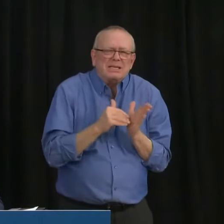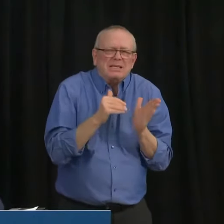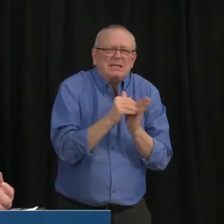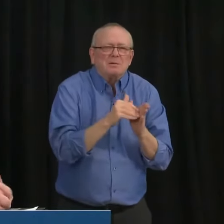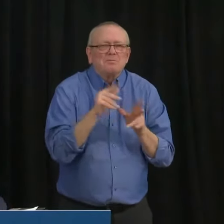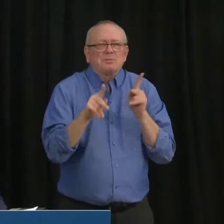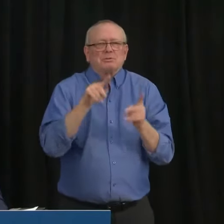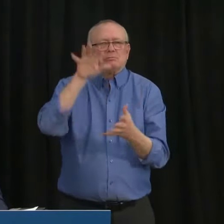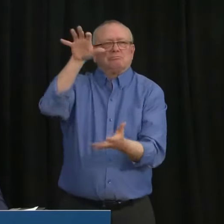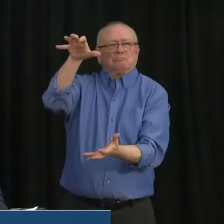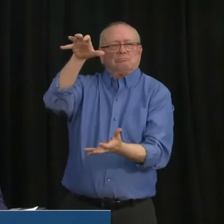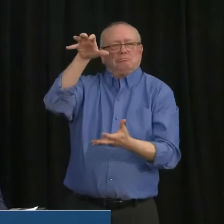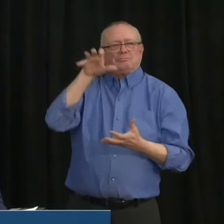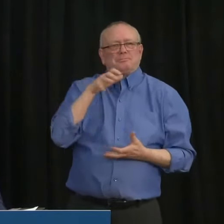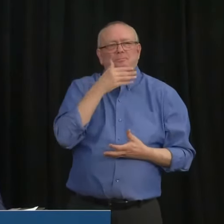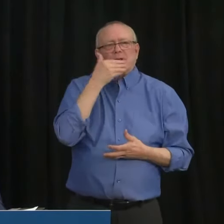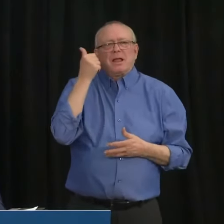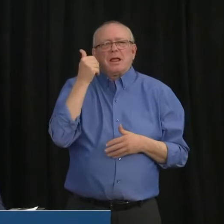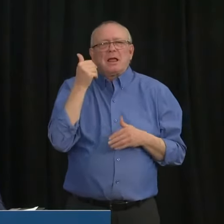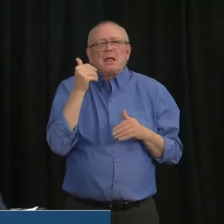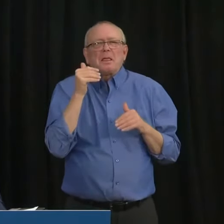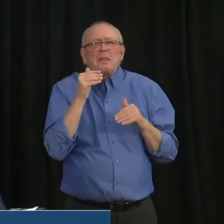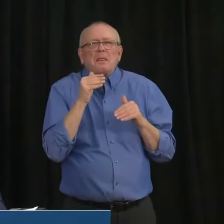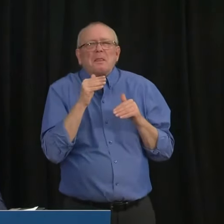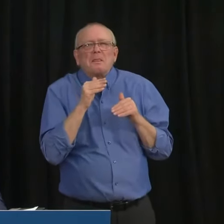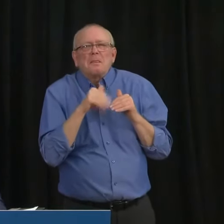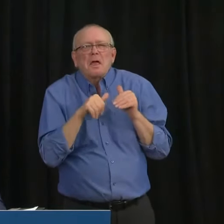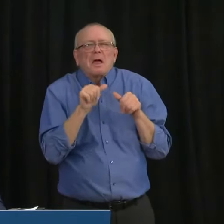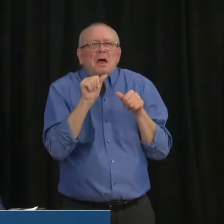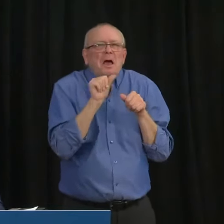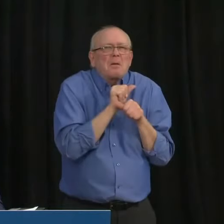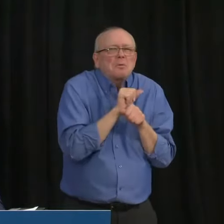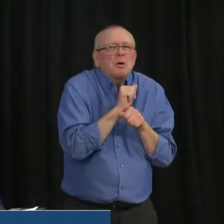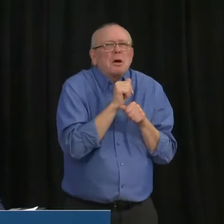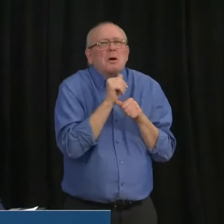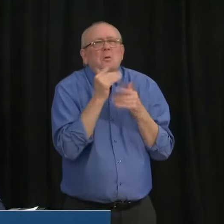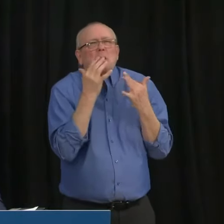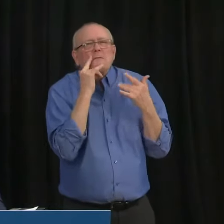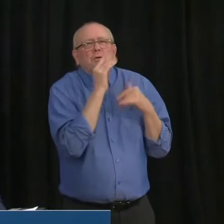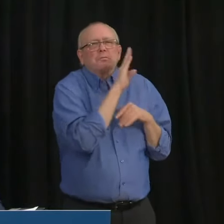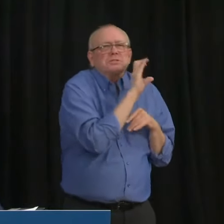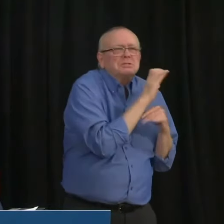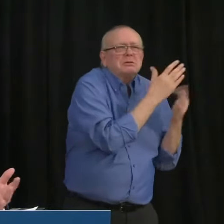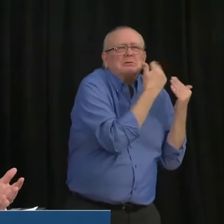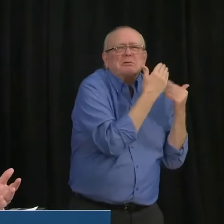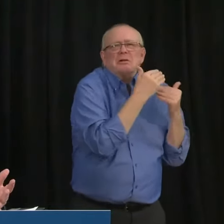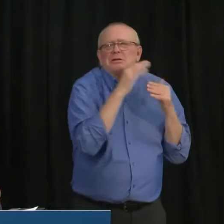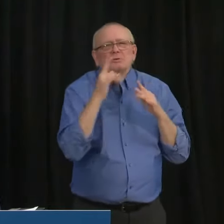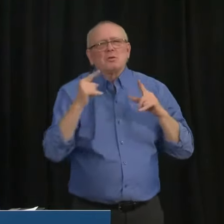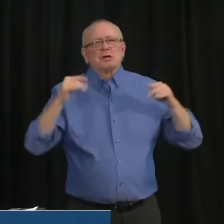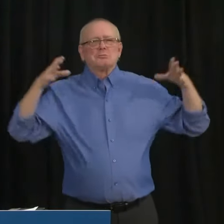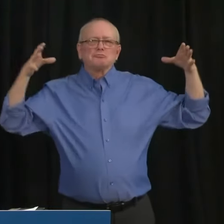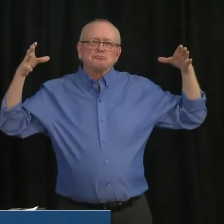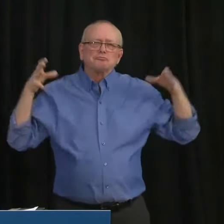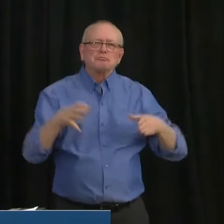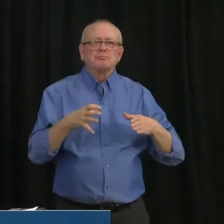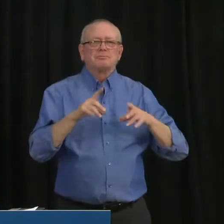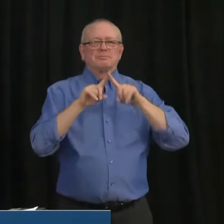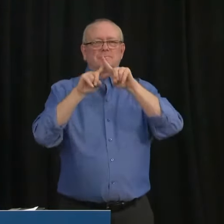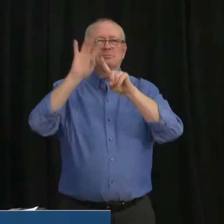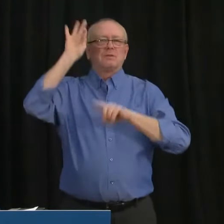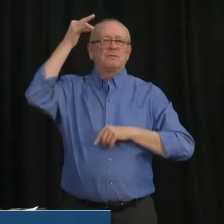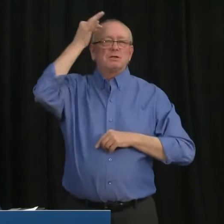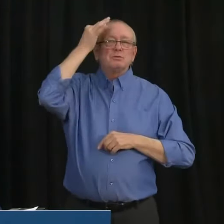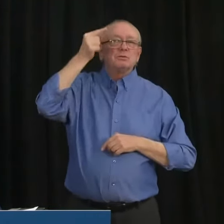and faster access to supply than buying for four and a half million people. So we're counting on the Federal Government to come through